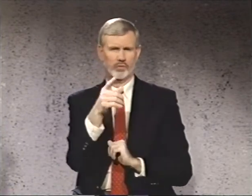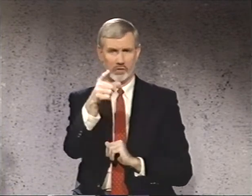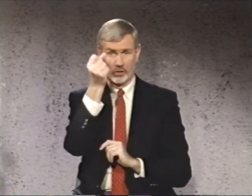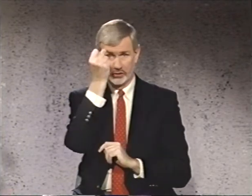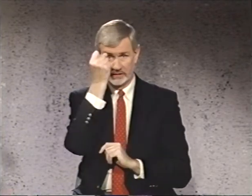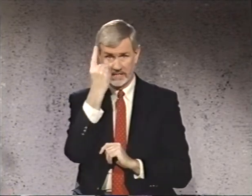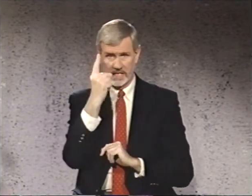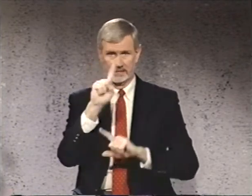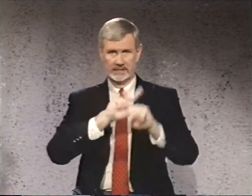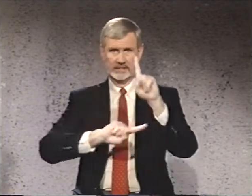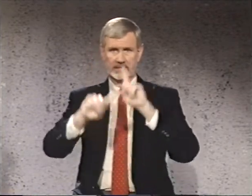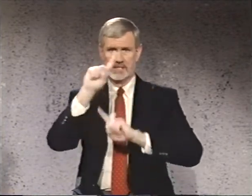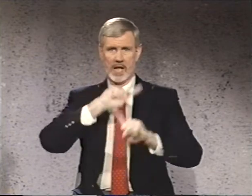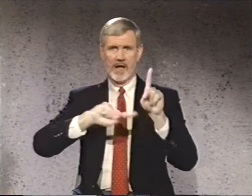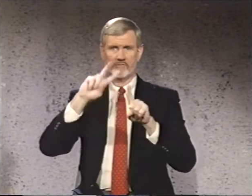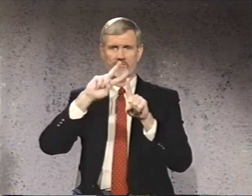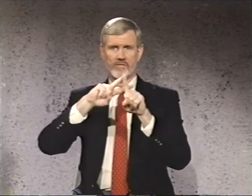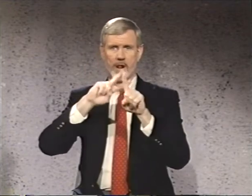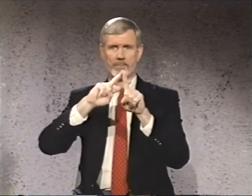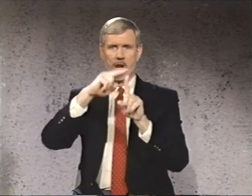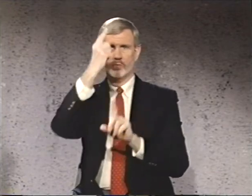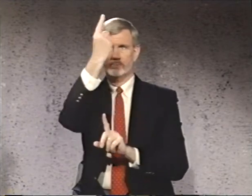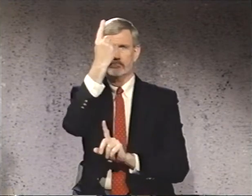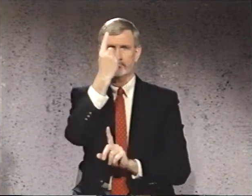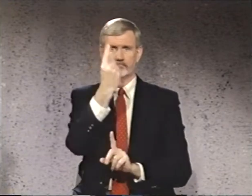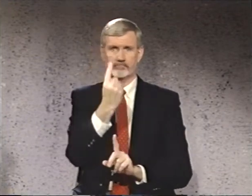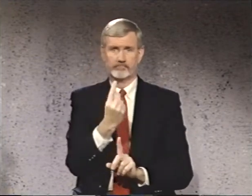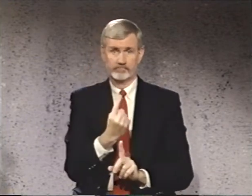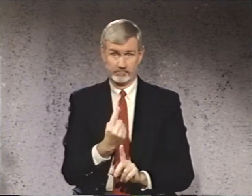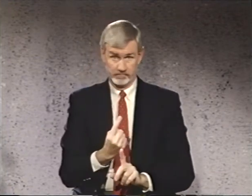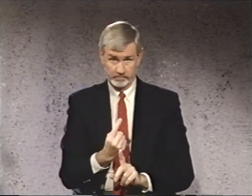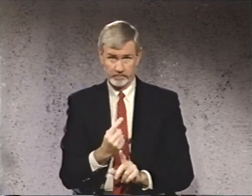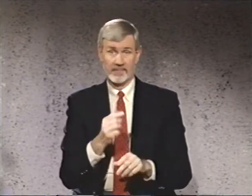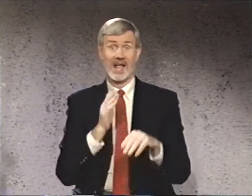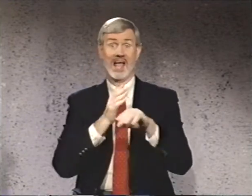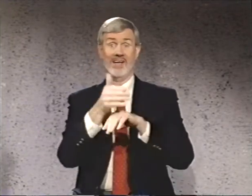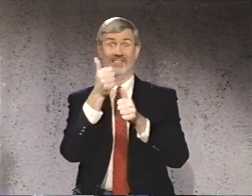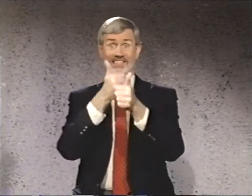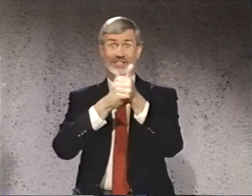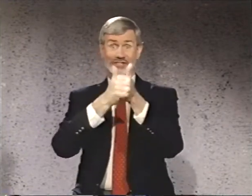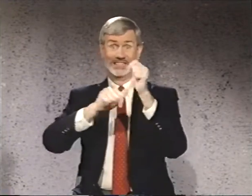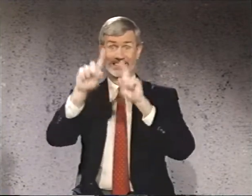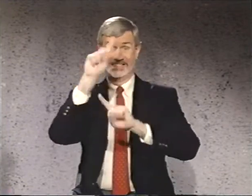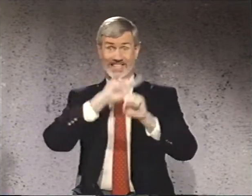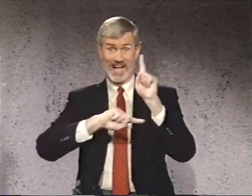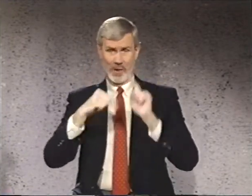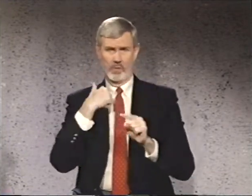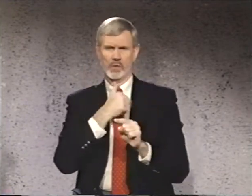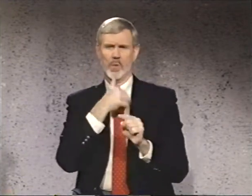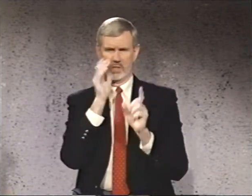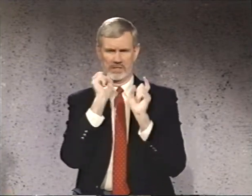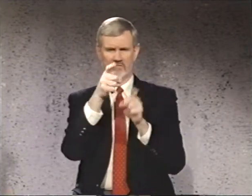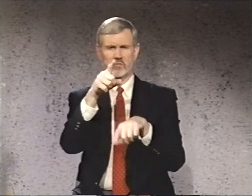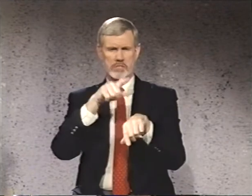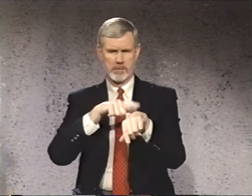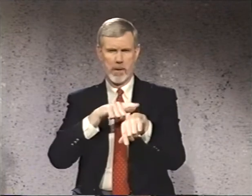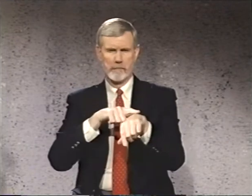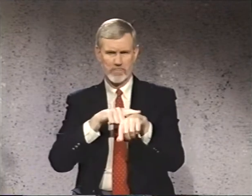well you understand signed vocabulary in isolation. After each sign we will give you